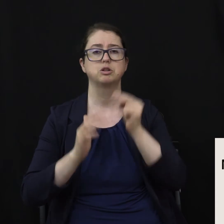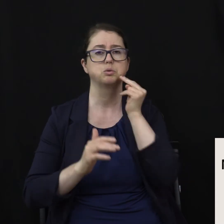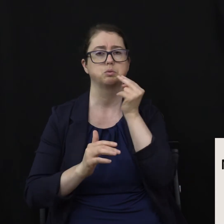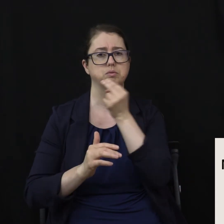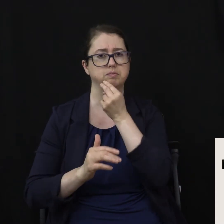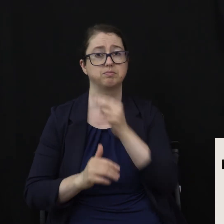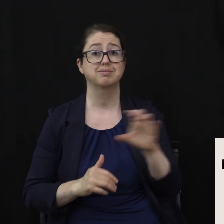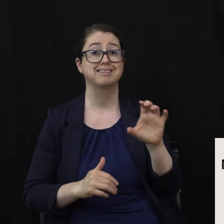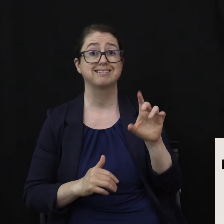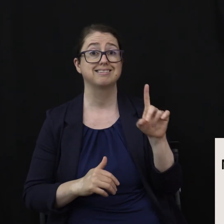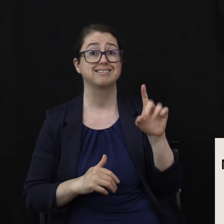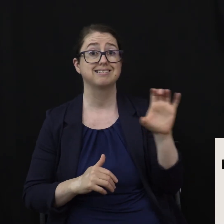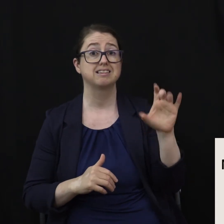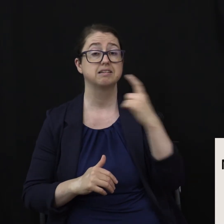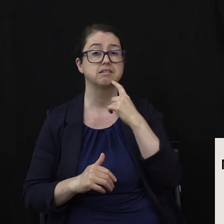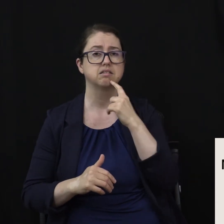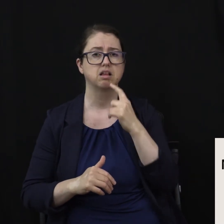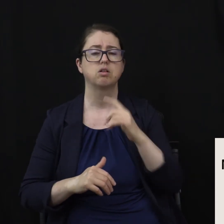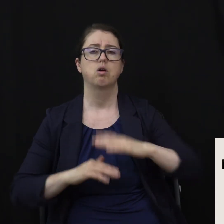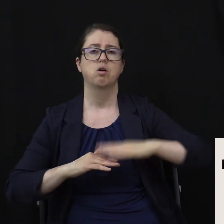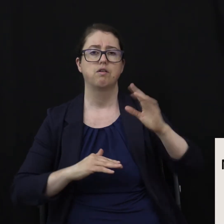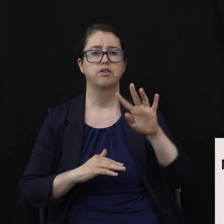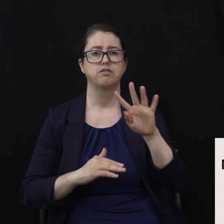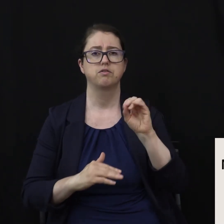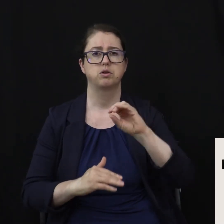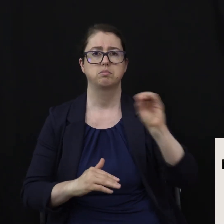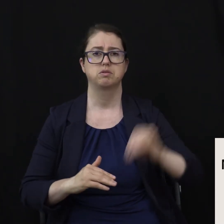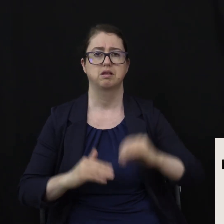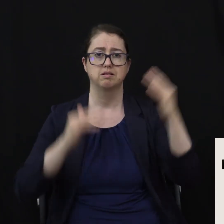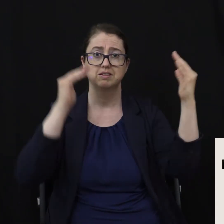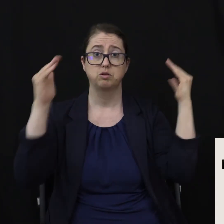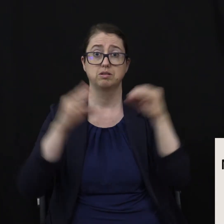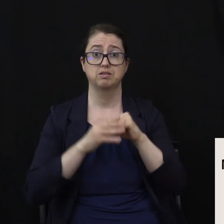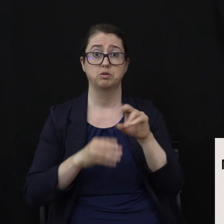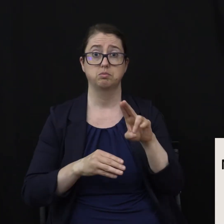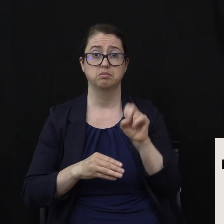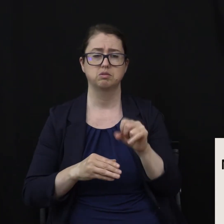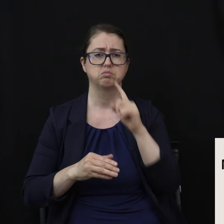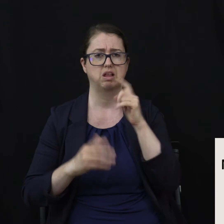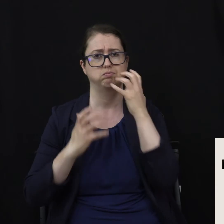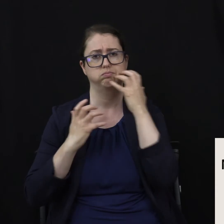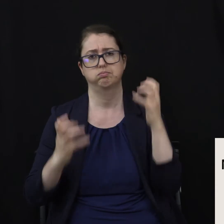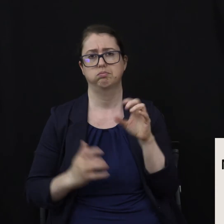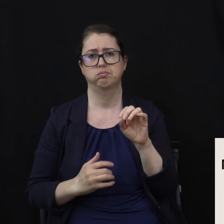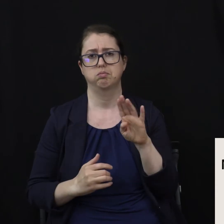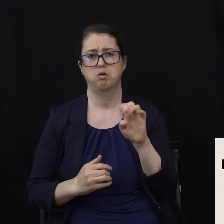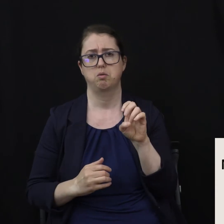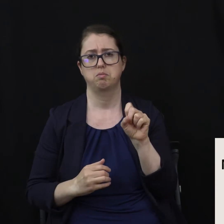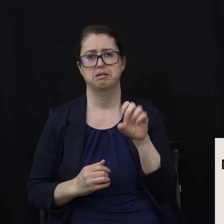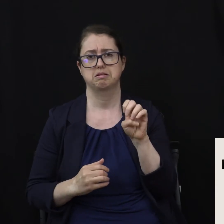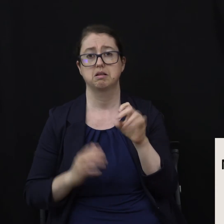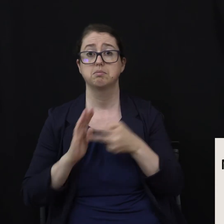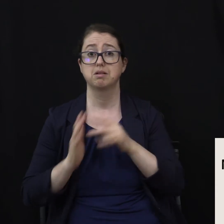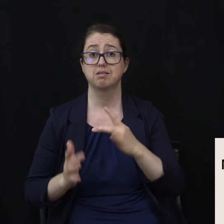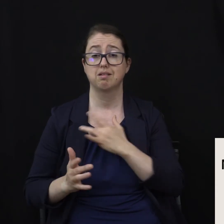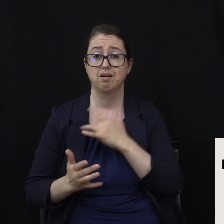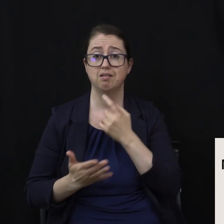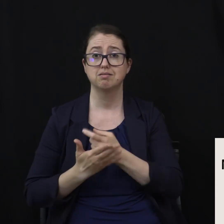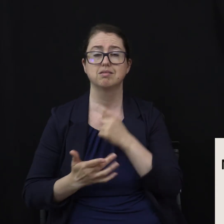% of adults in the US are obese. Obesity-related conditions include heart disease, stroke, type 2 diabetes, and